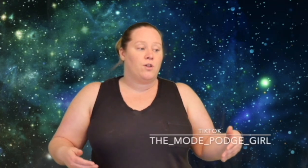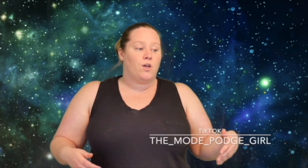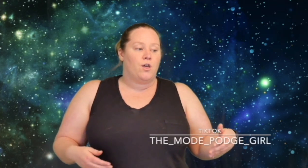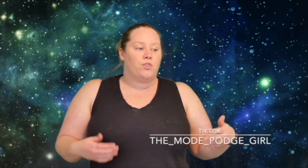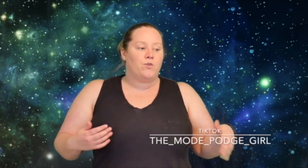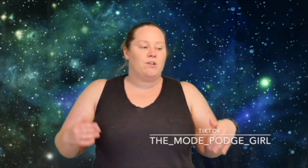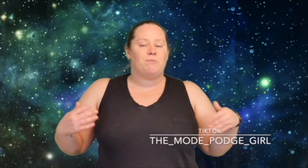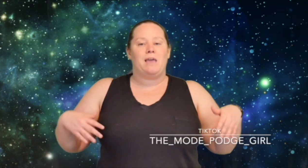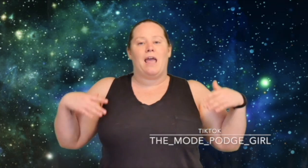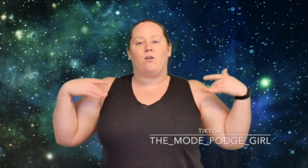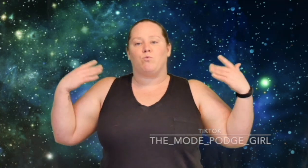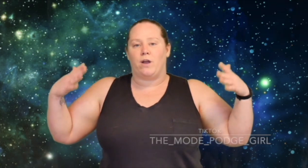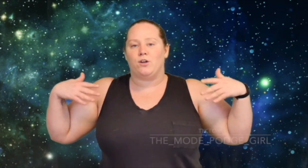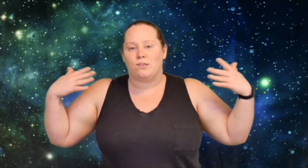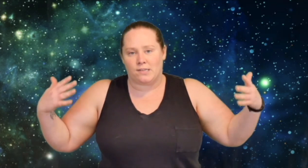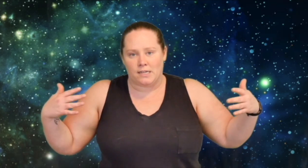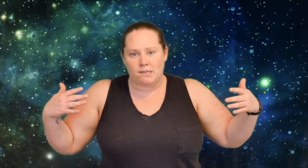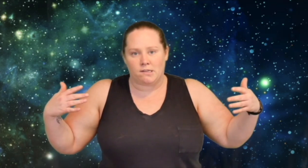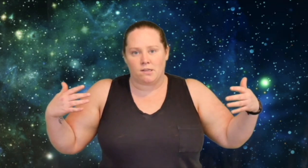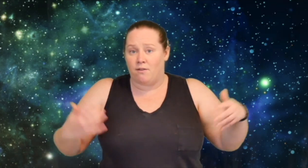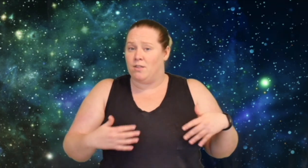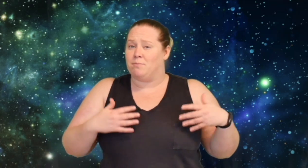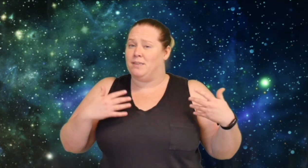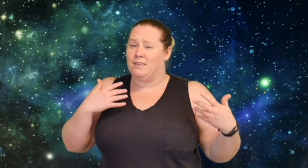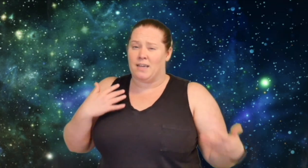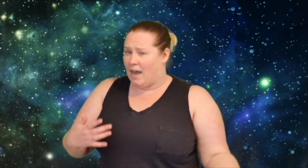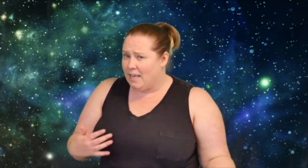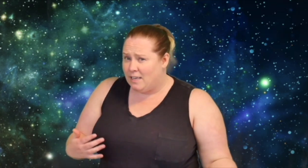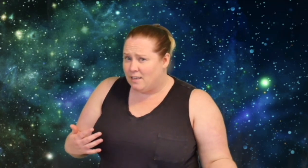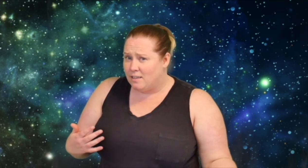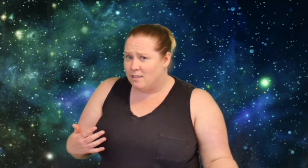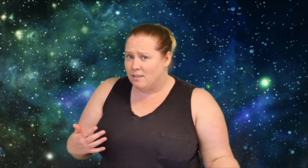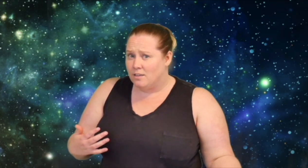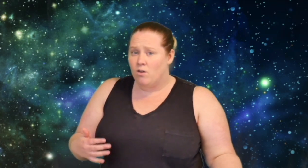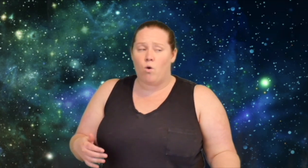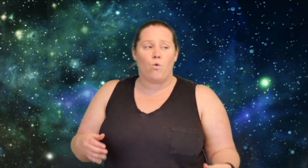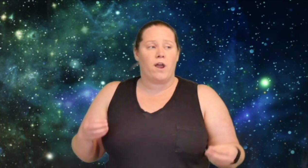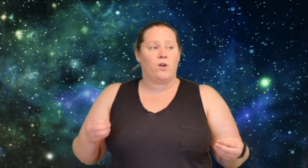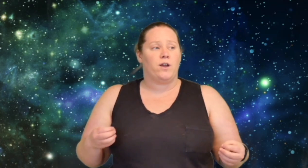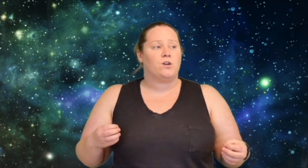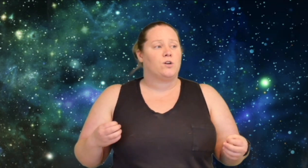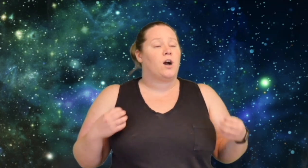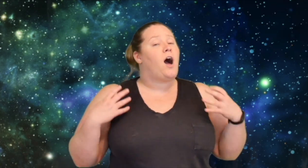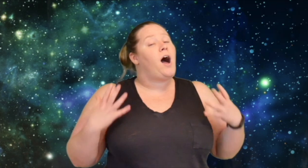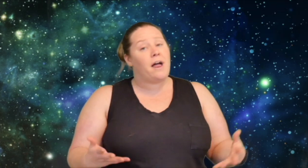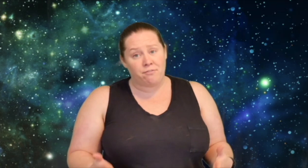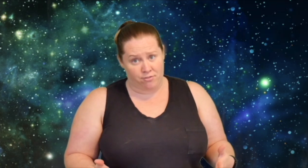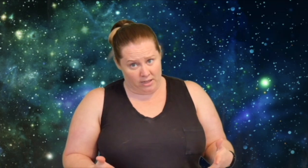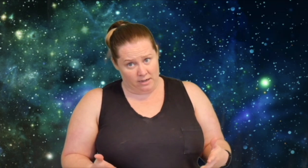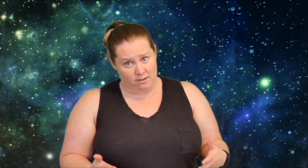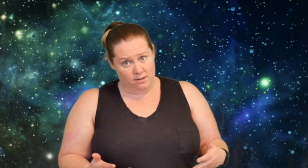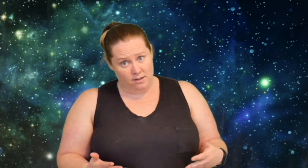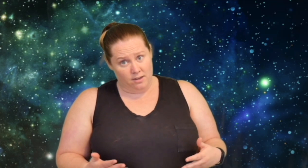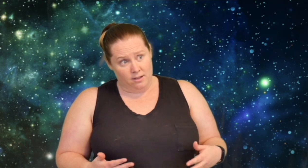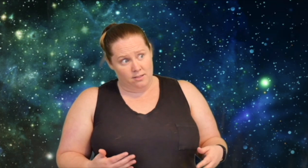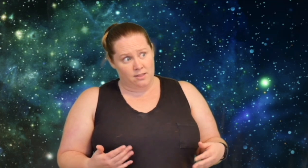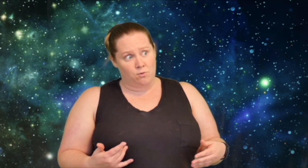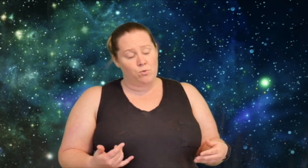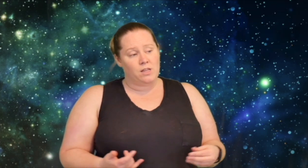there needs to be a greater sense of them dying, or a greater conflict than really